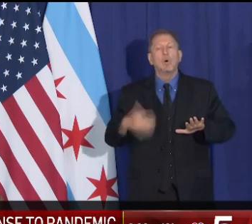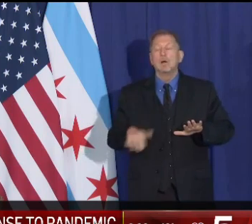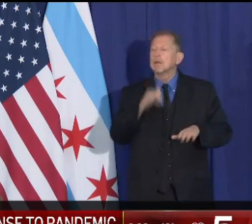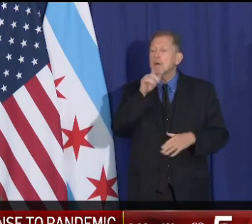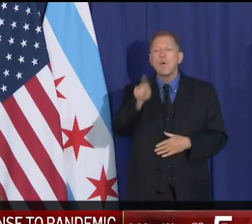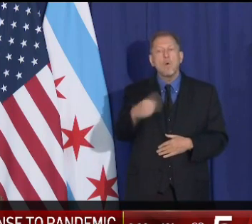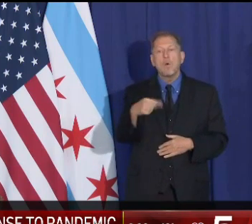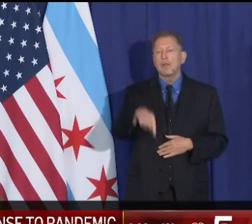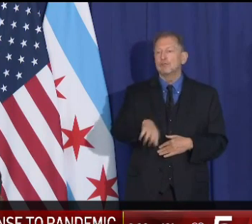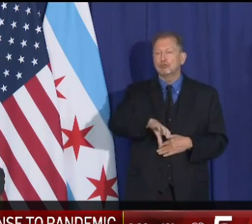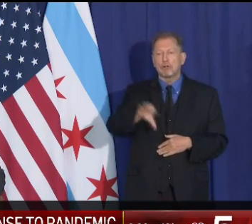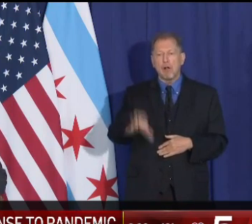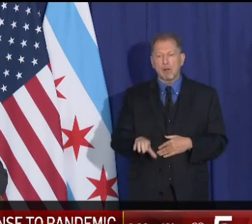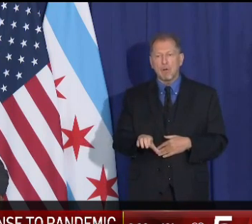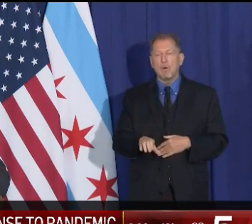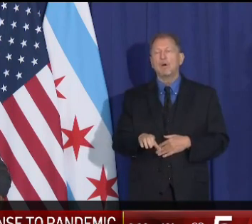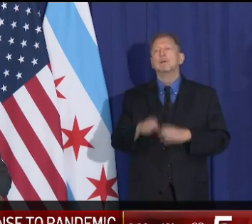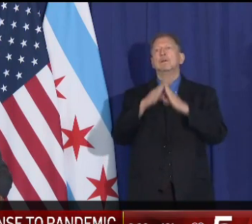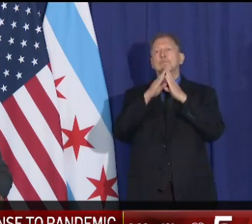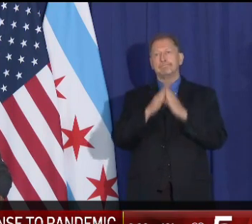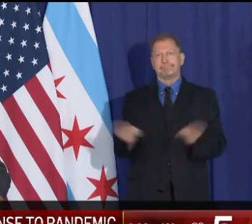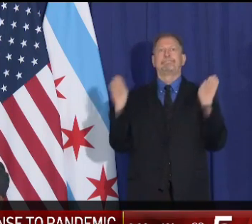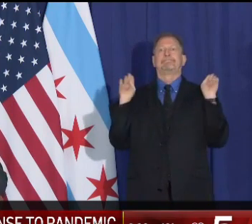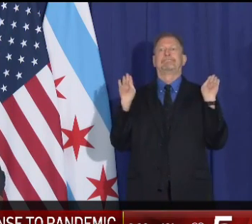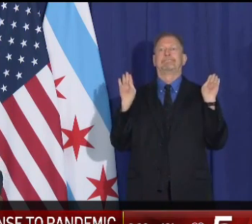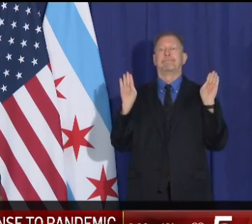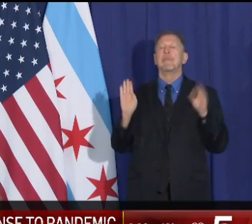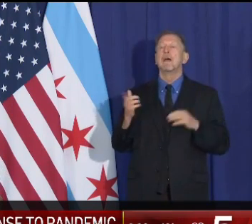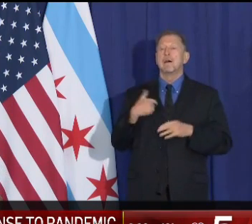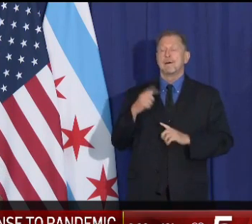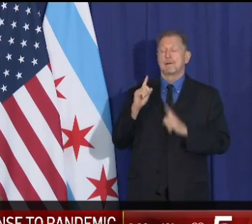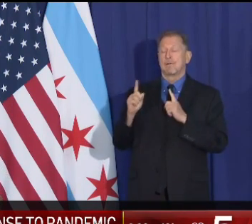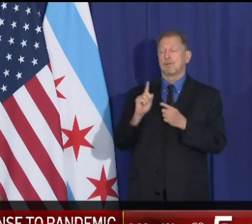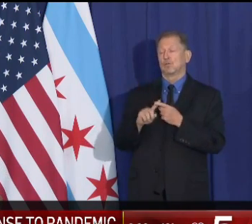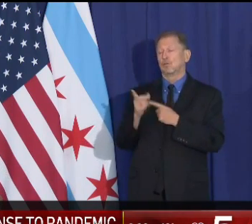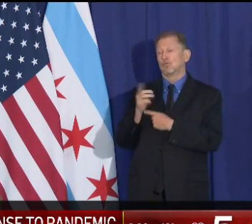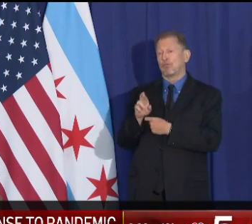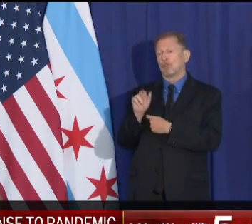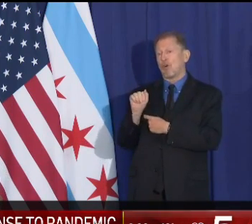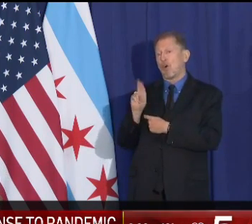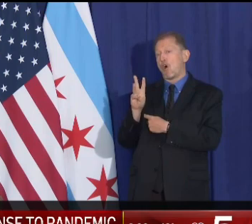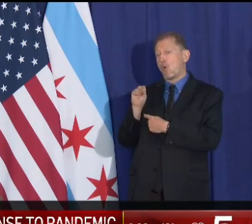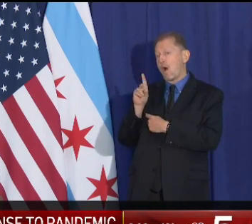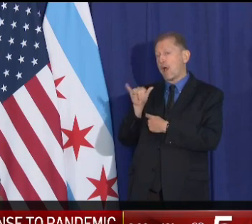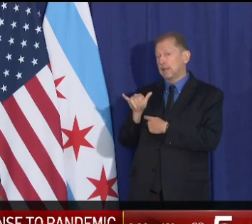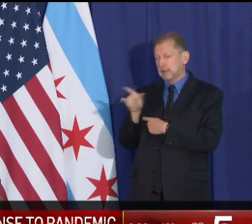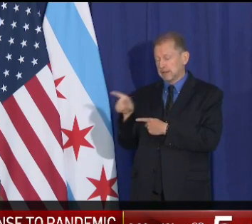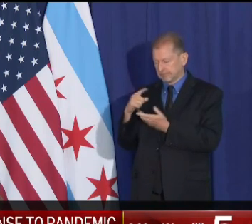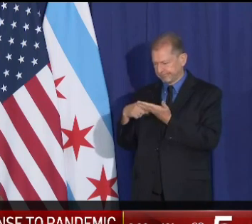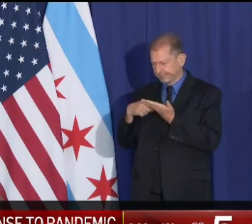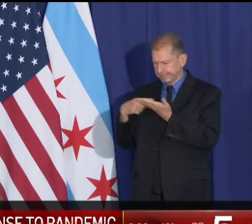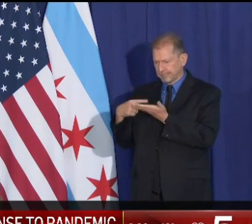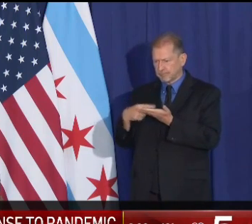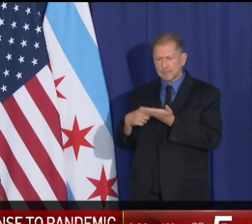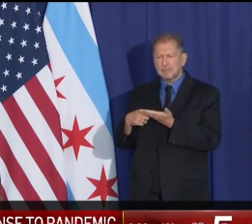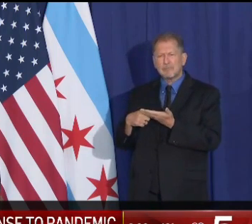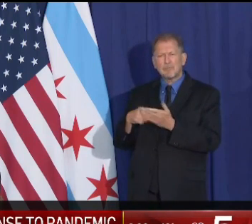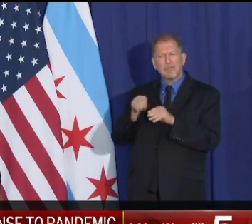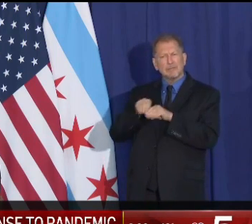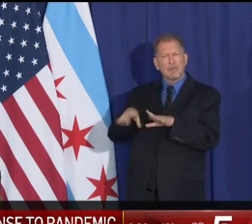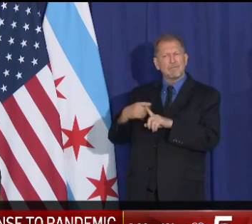across the board. The conversations that I've had with Dr. Arwady and her team is what's the source?